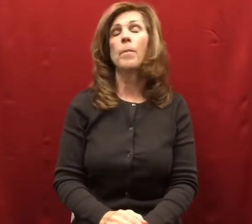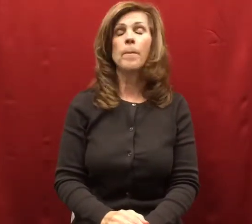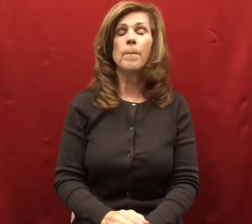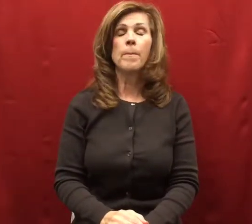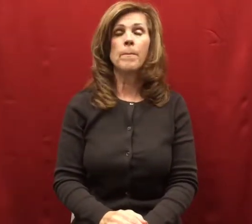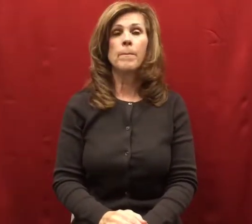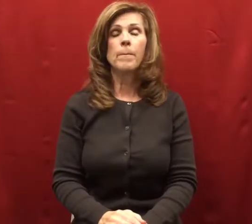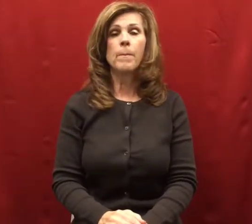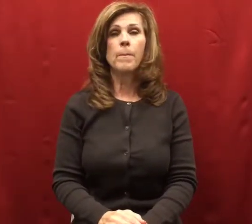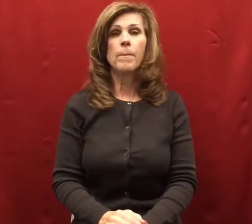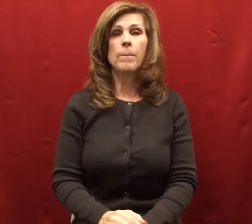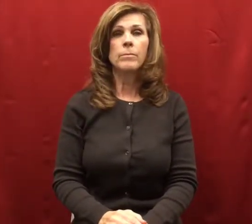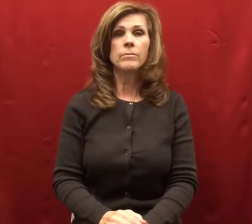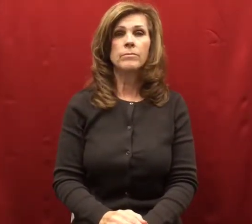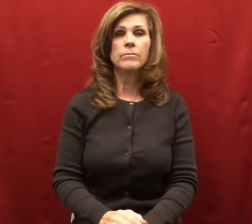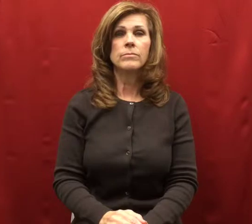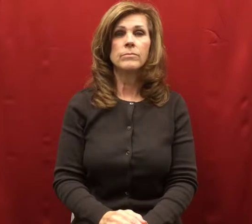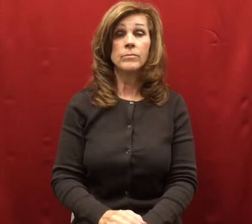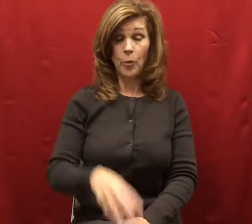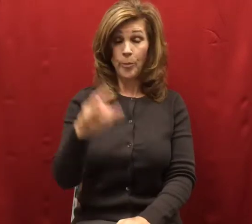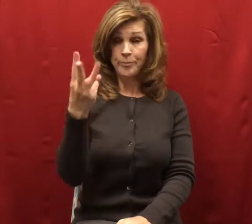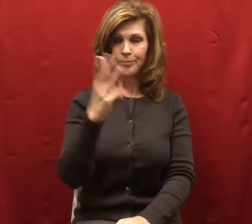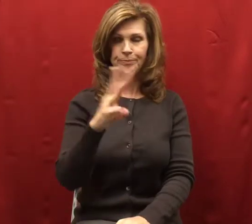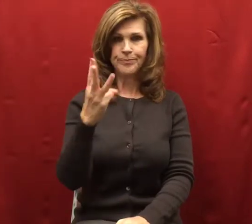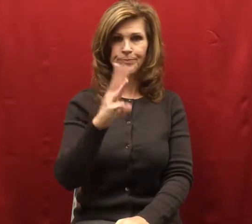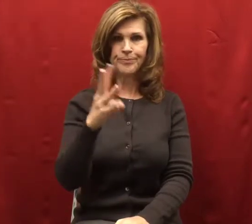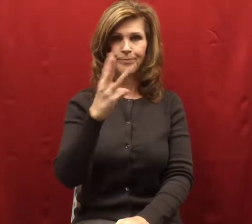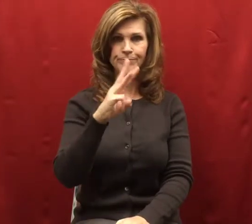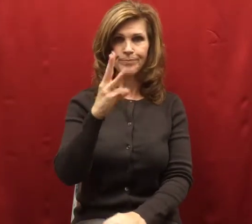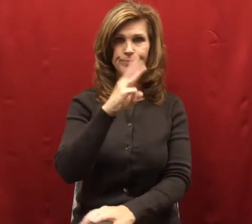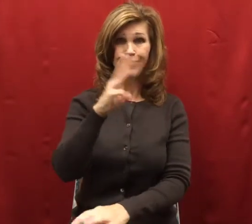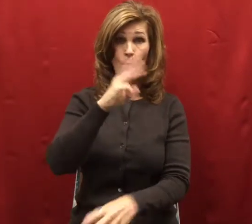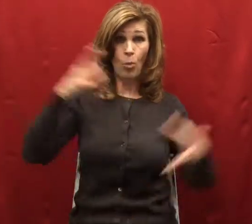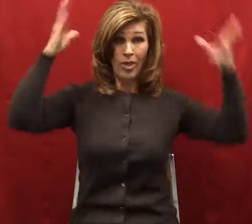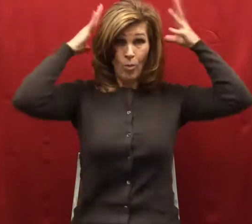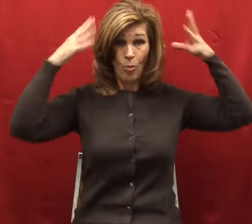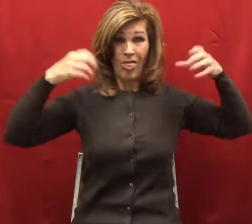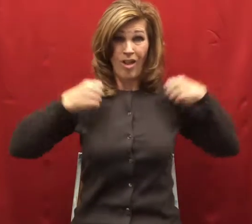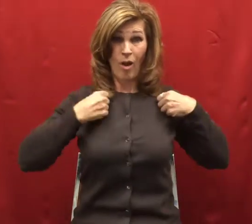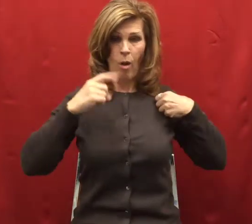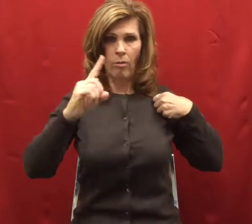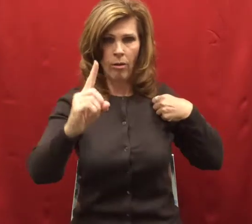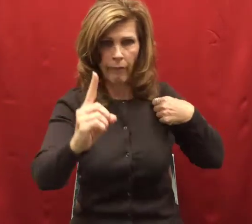As Willy staggered through the town, many people heard the goat bleeding.